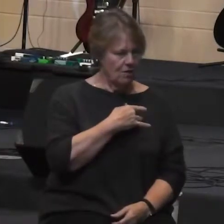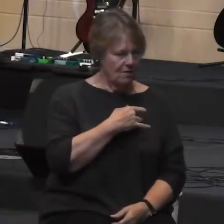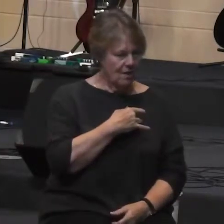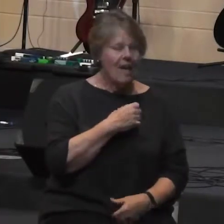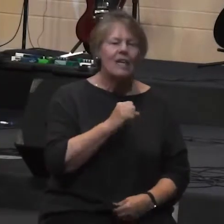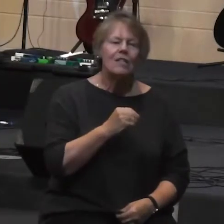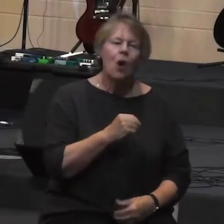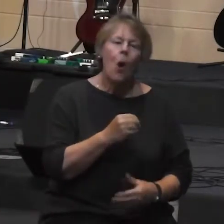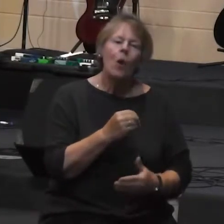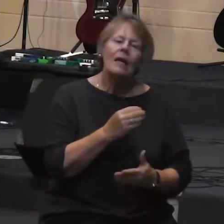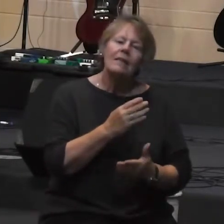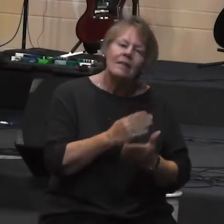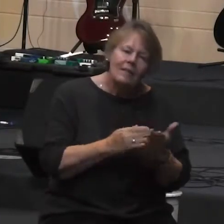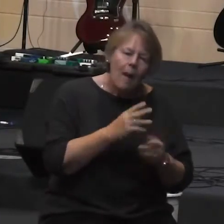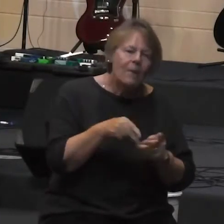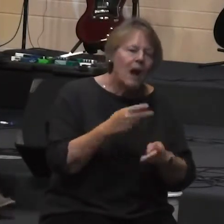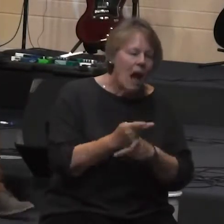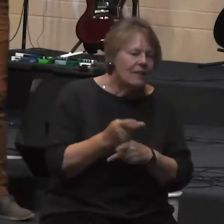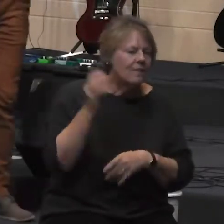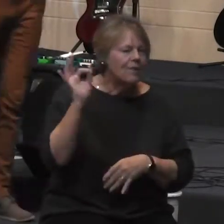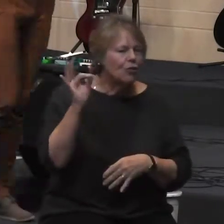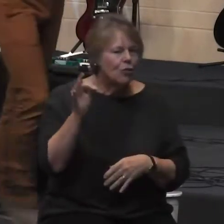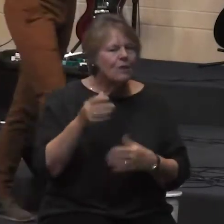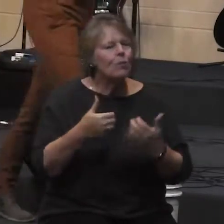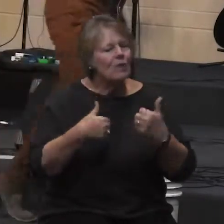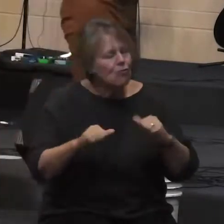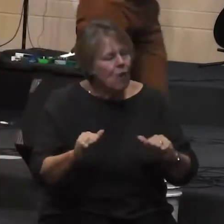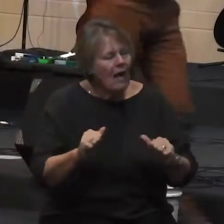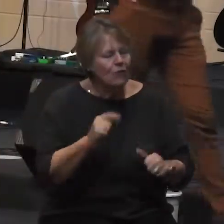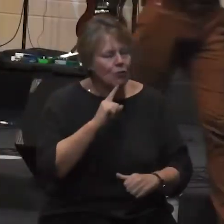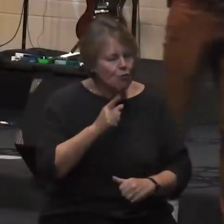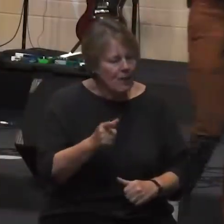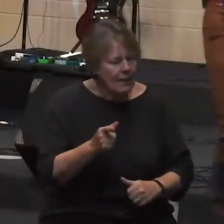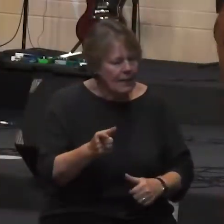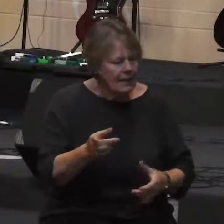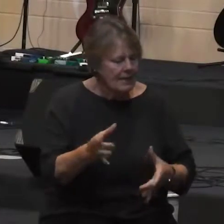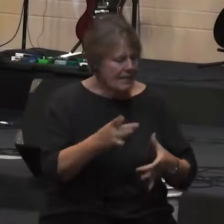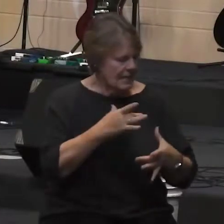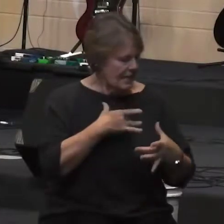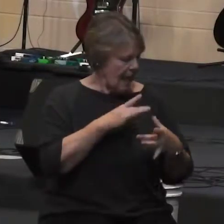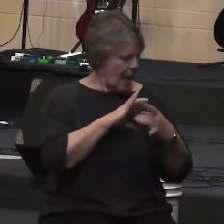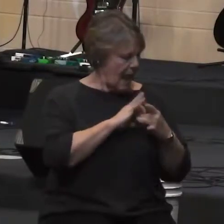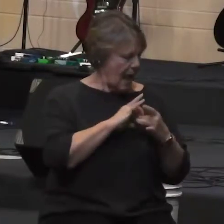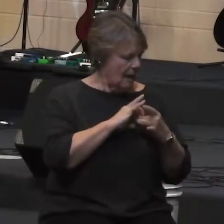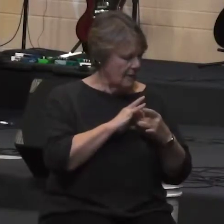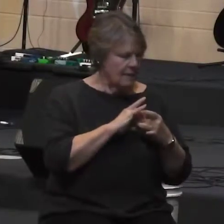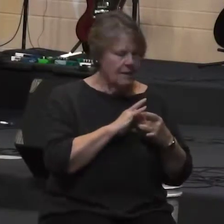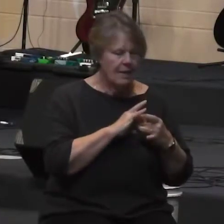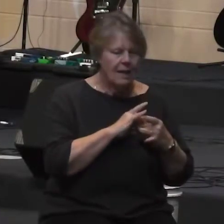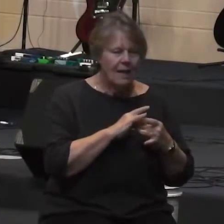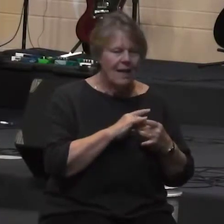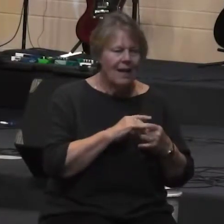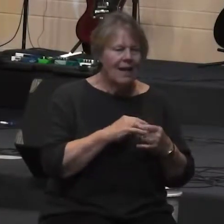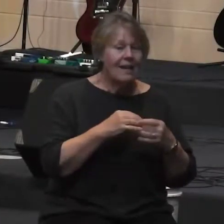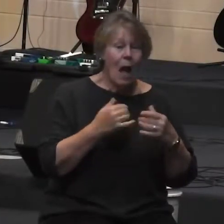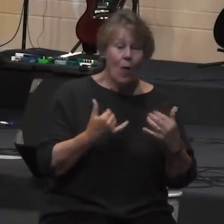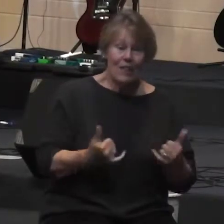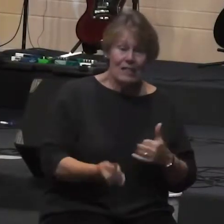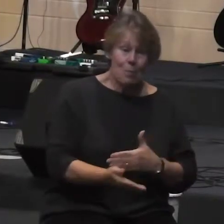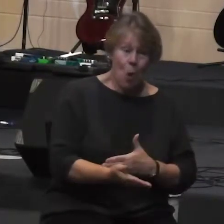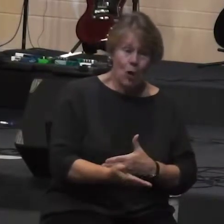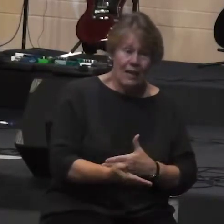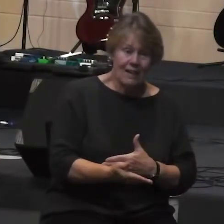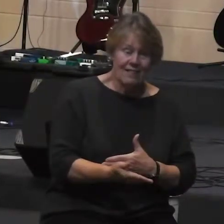we try to engage our heart, the depth of our being. This morning is, neither of those, it's a little different.